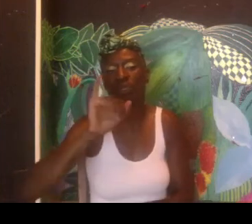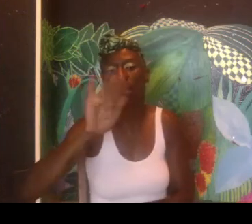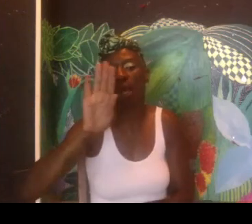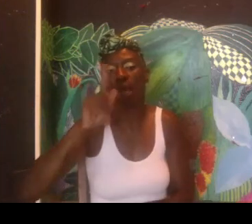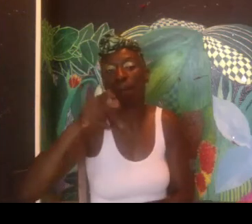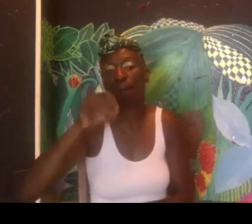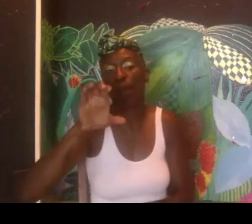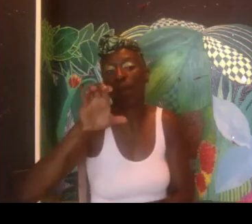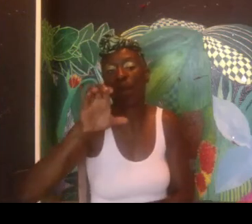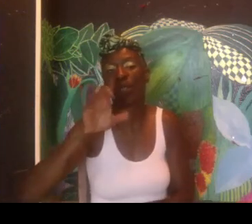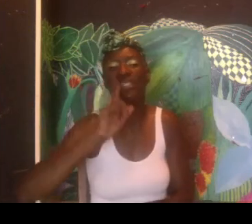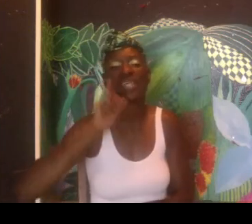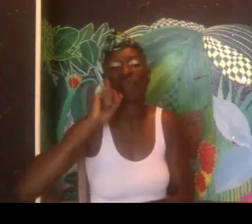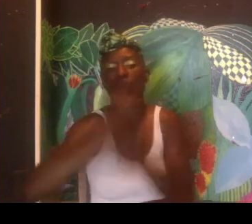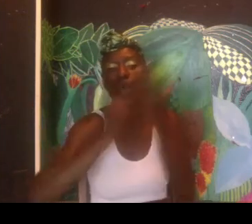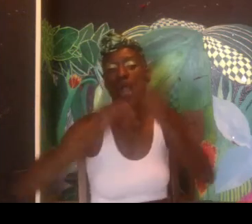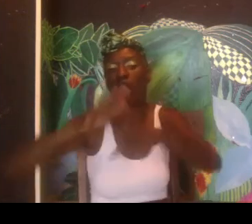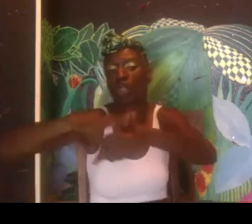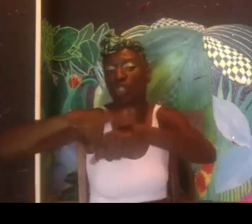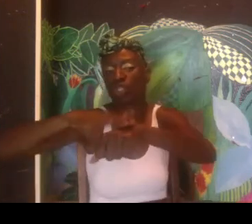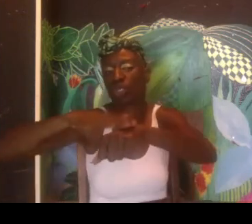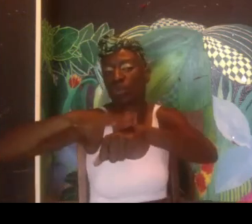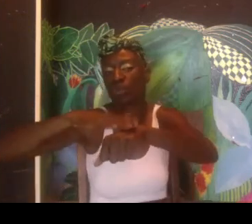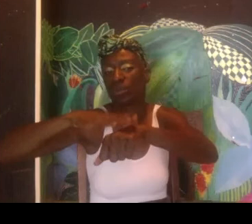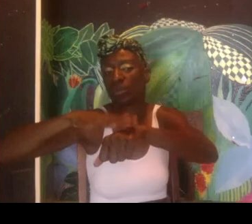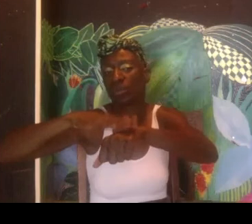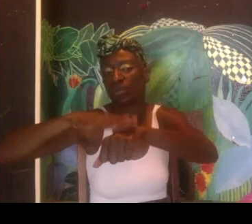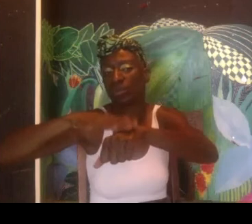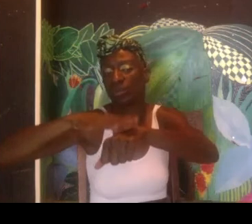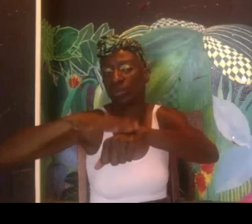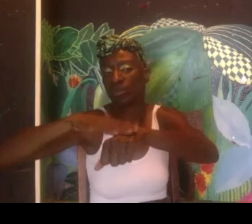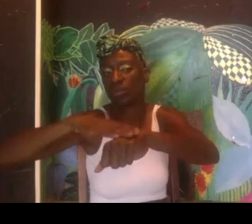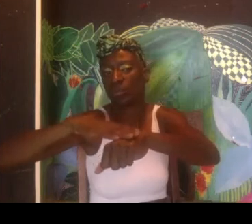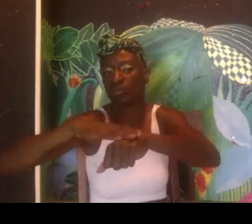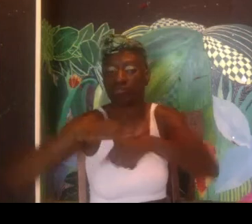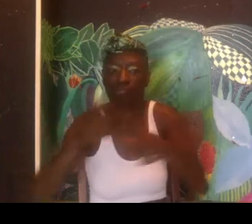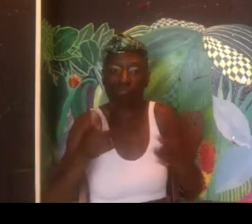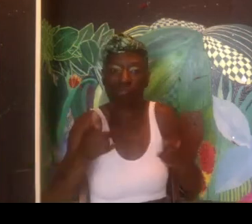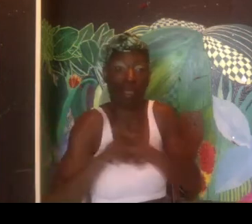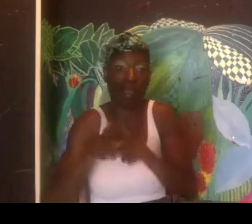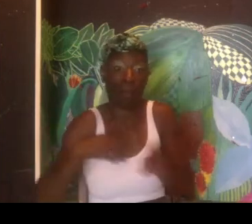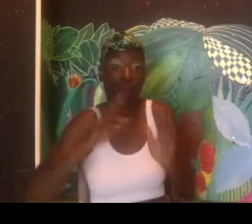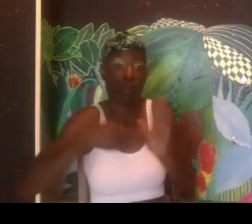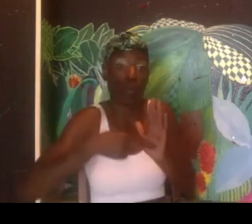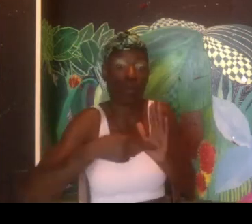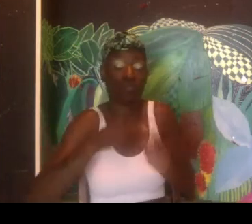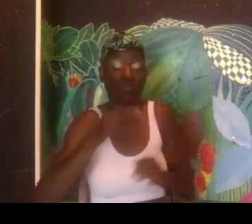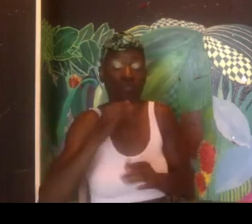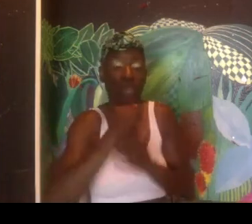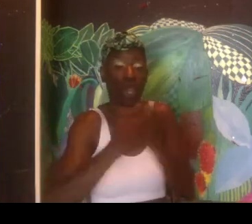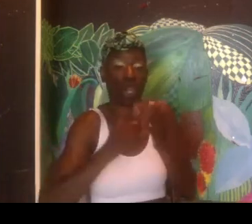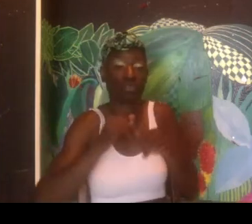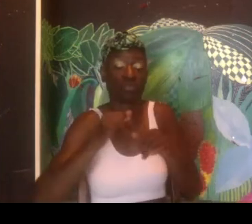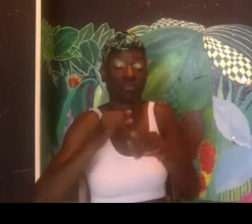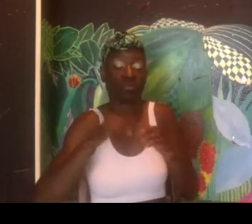Okay. The first piece of advice I would say is, is hiring a BIPOC Deaf consultant.